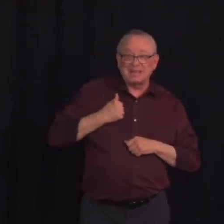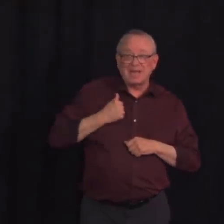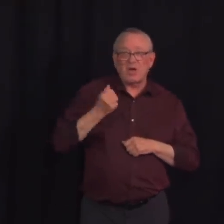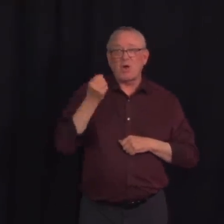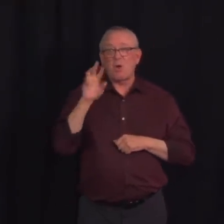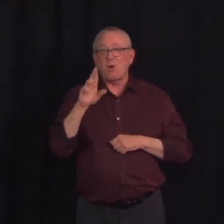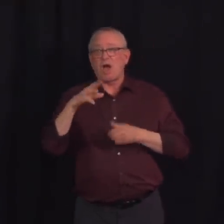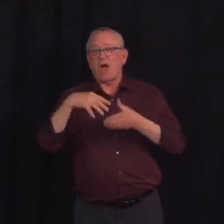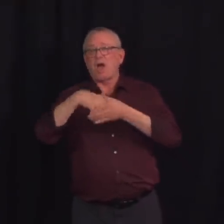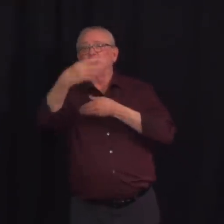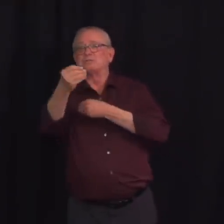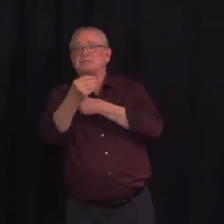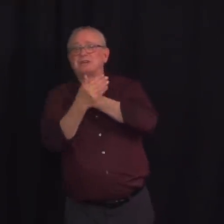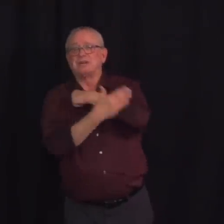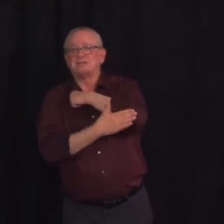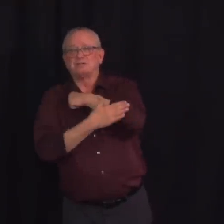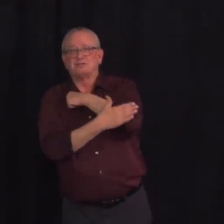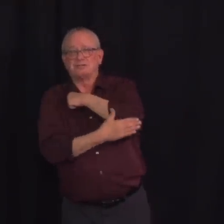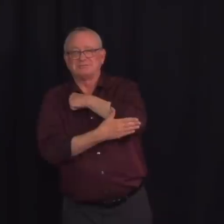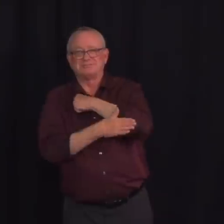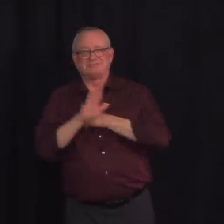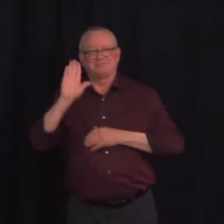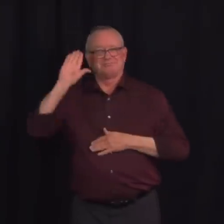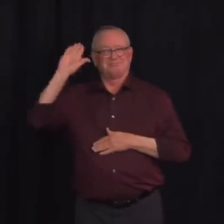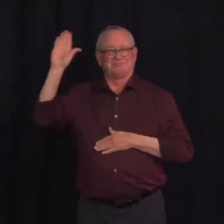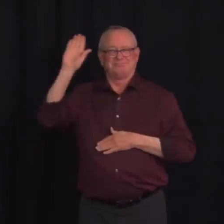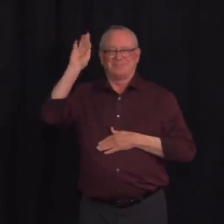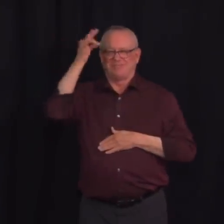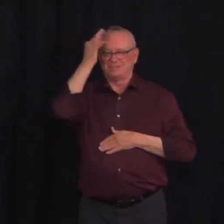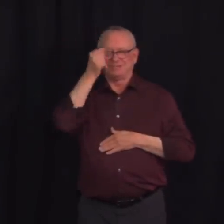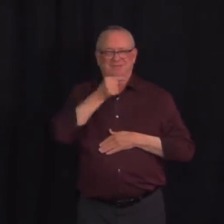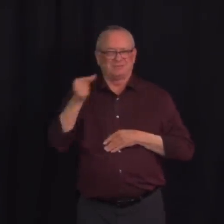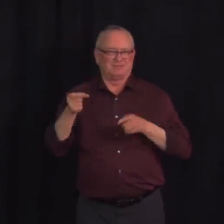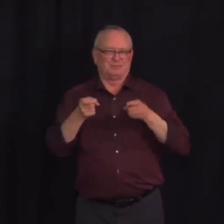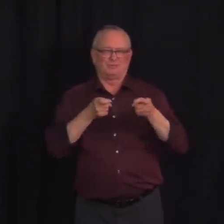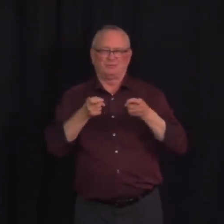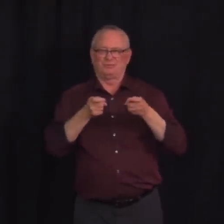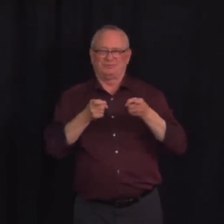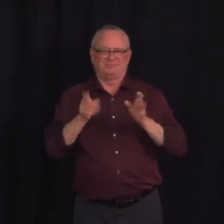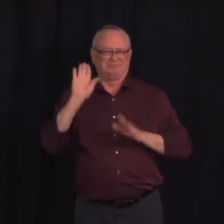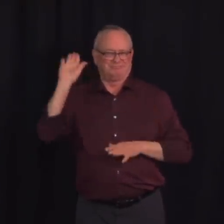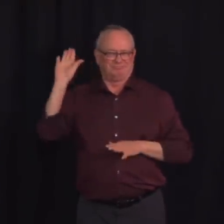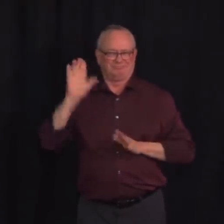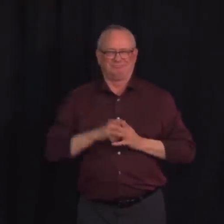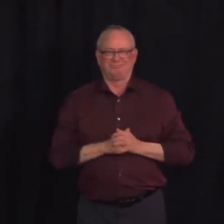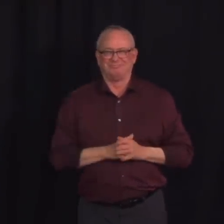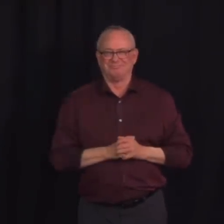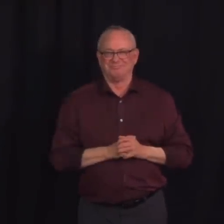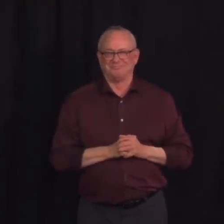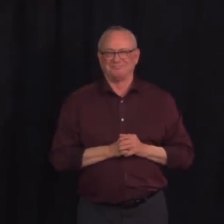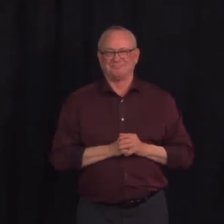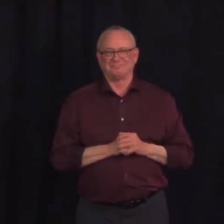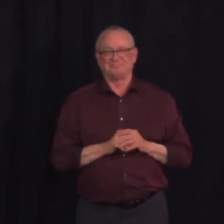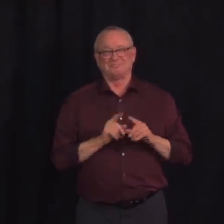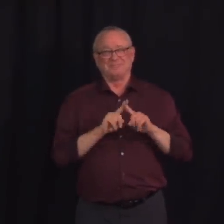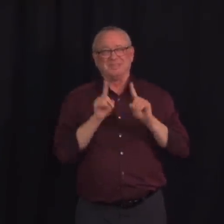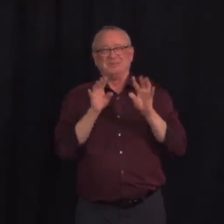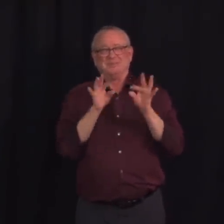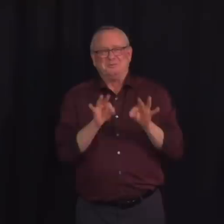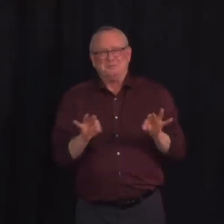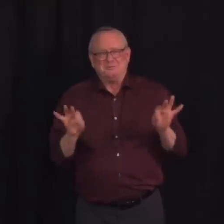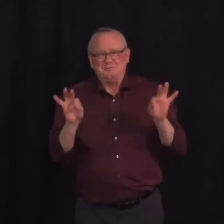So that may or may not be something that they've considered. But of course, it is critical that as many Albertans as possible